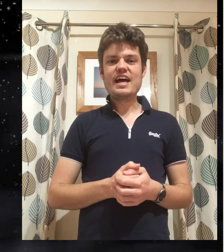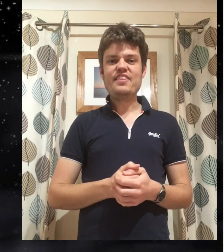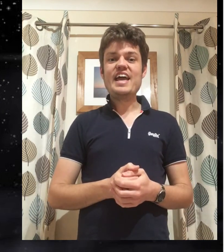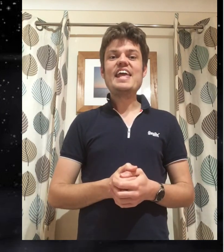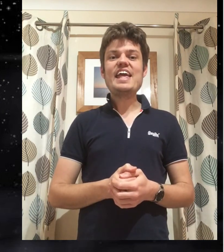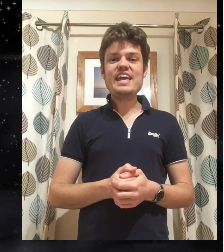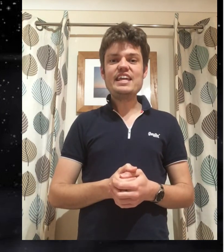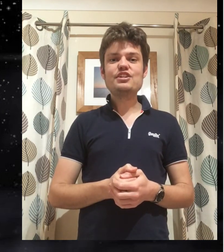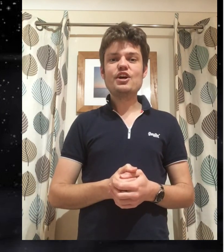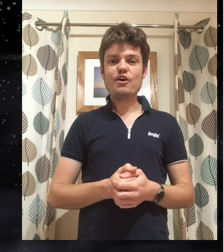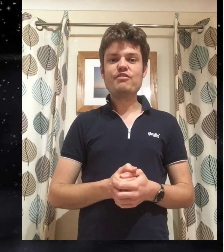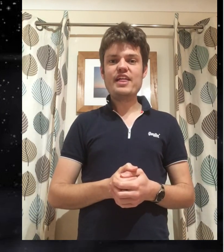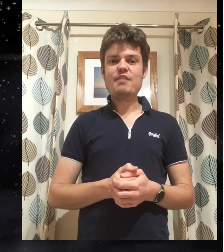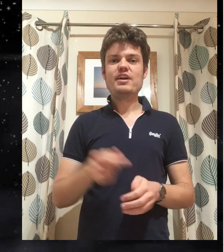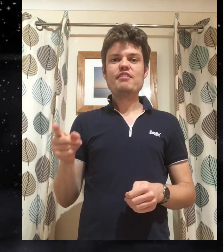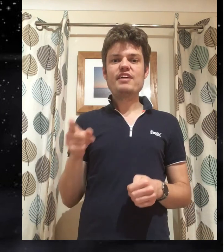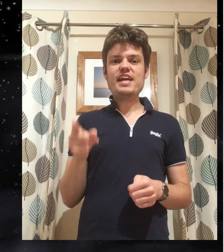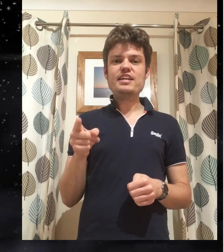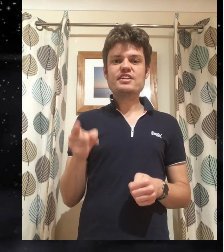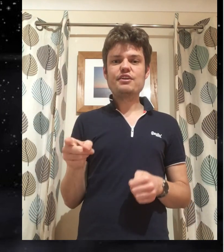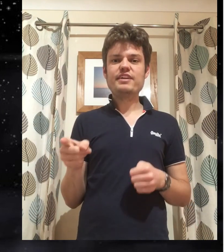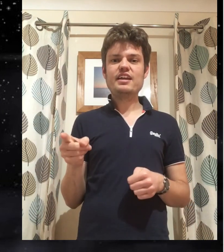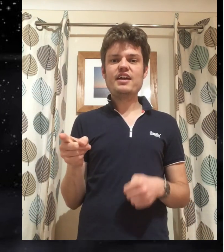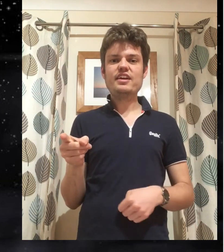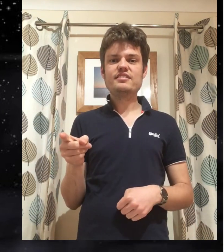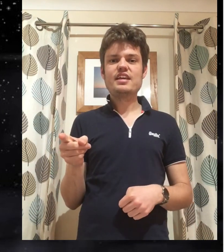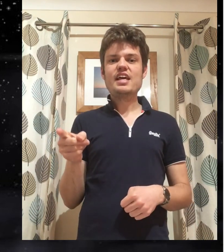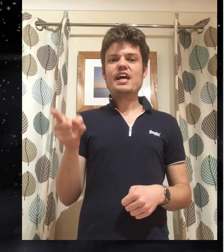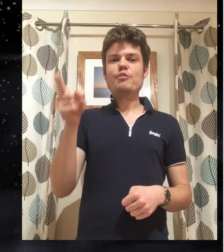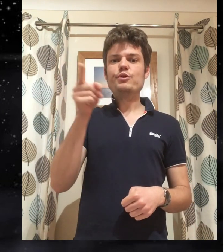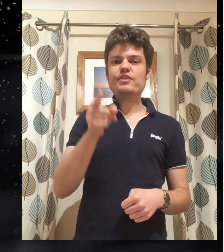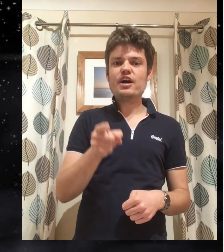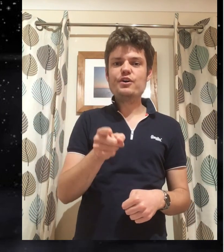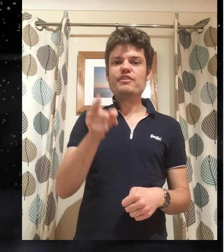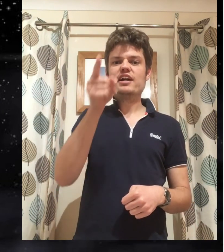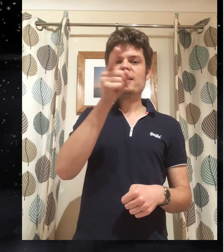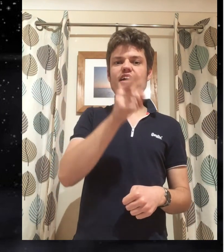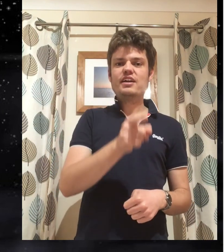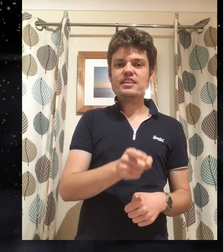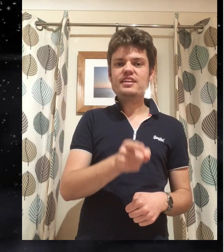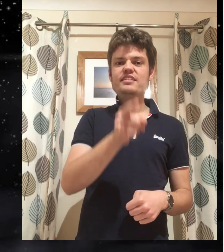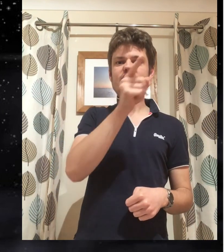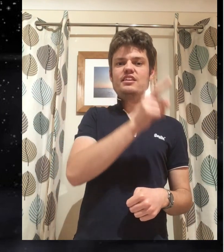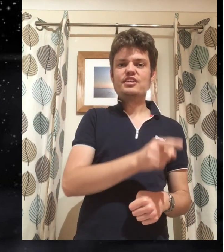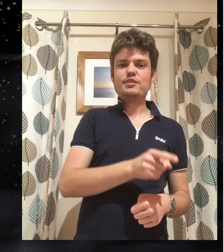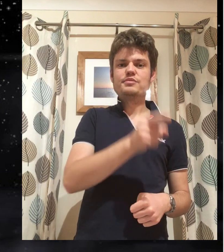and then each of them for each get your finger like this and move it over in these kind of shapes